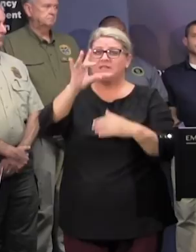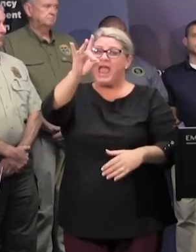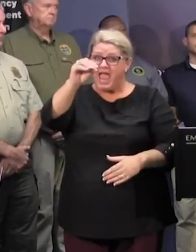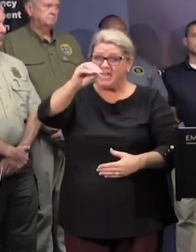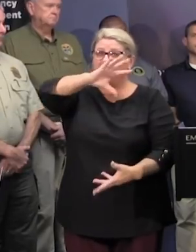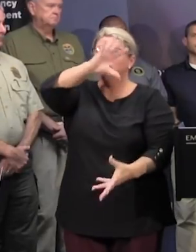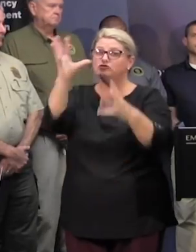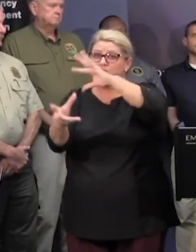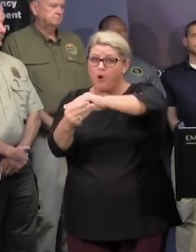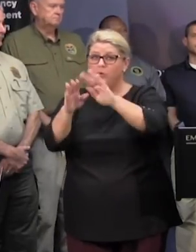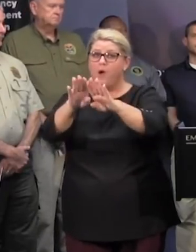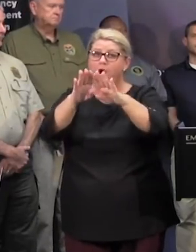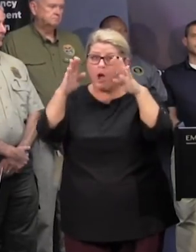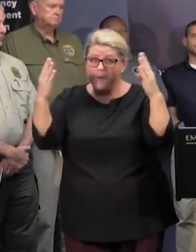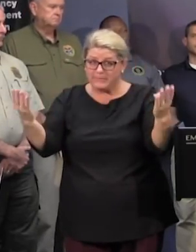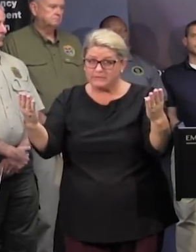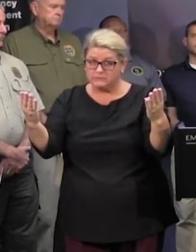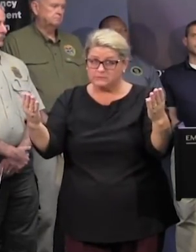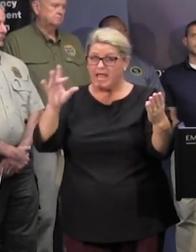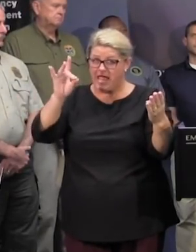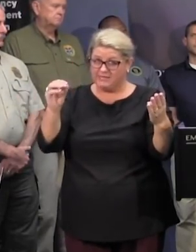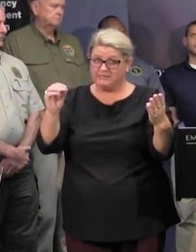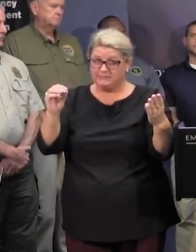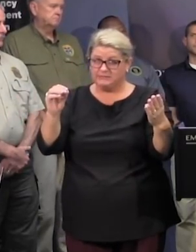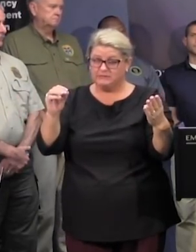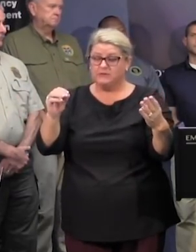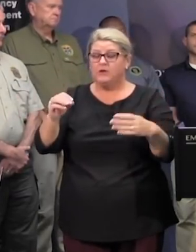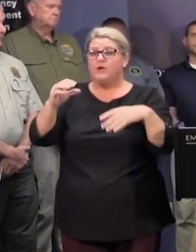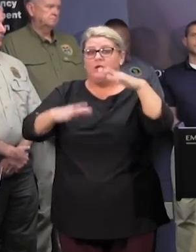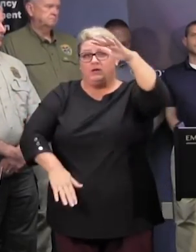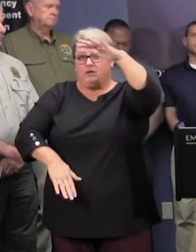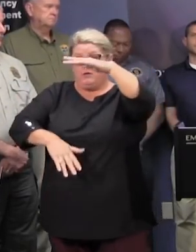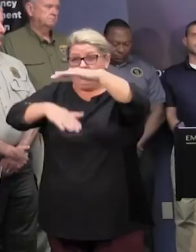shelters open in support in of this event we have a capacity in our shelters of 46